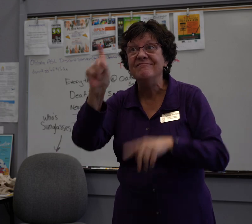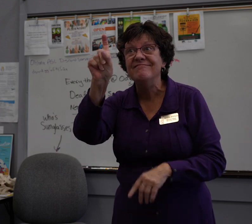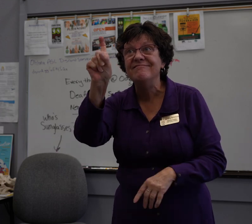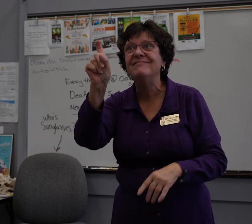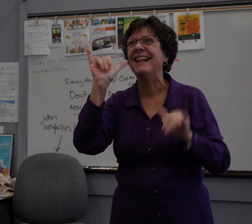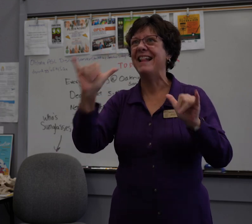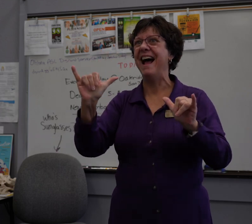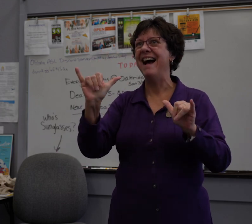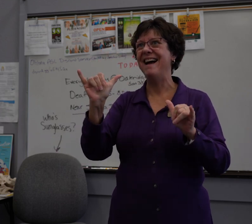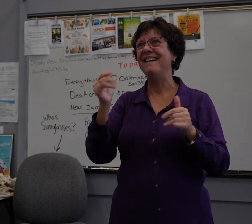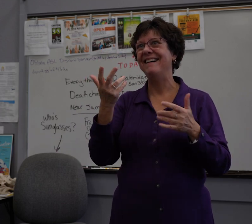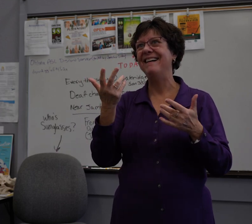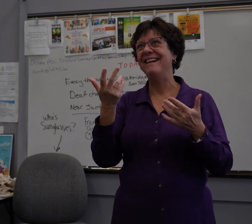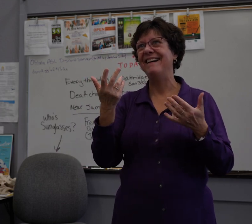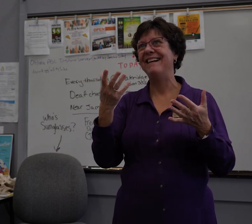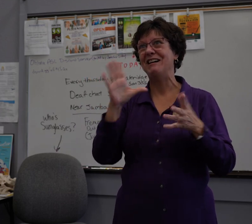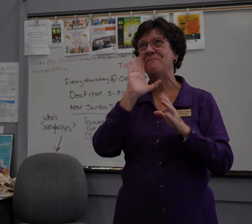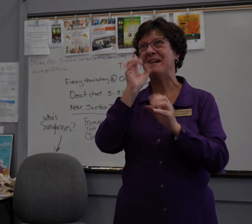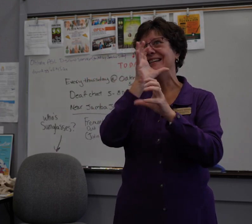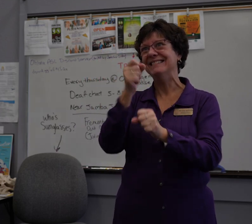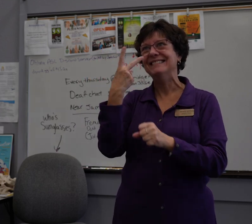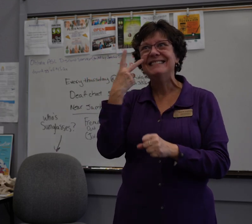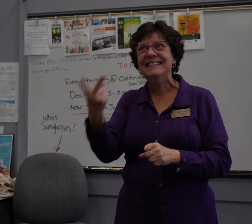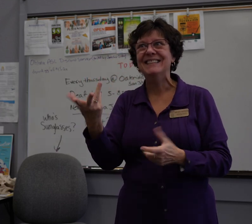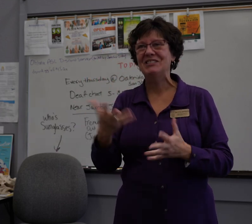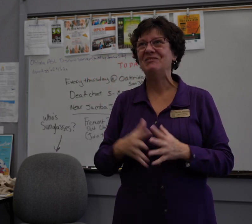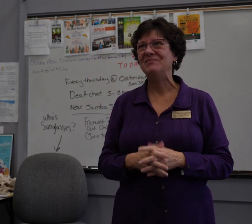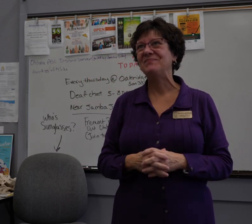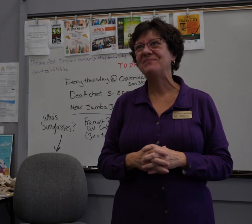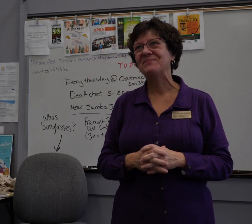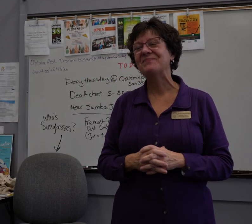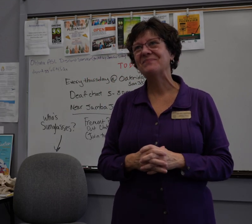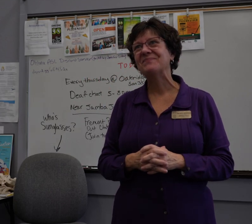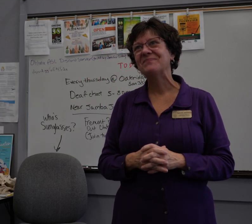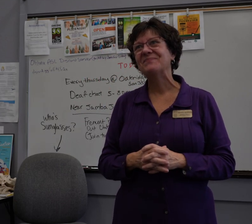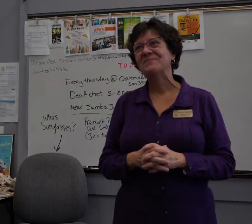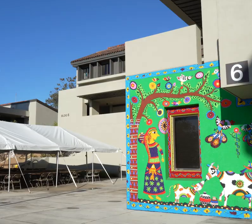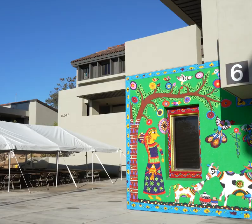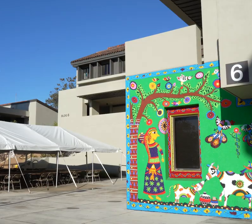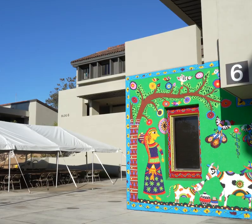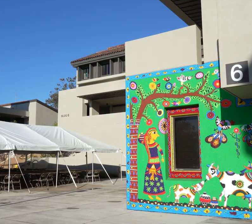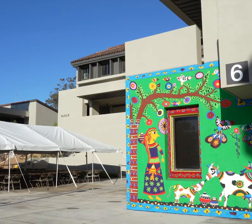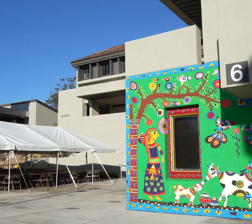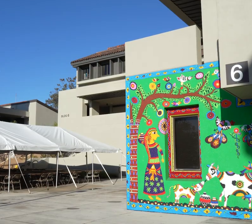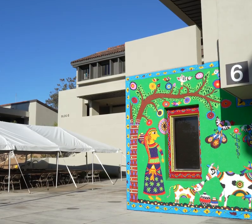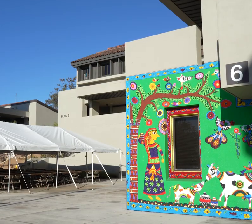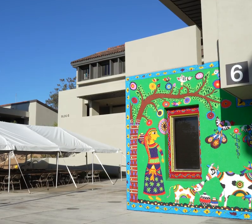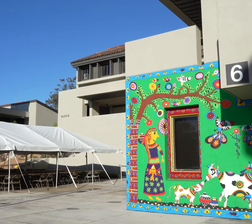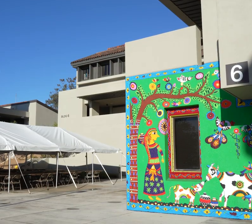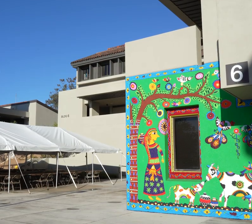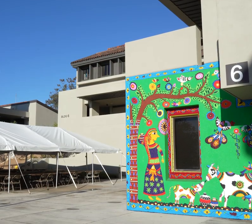Some of them may not be in use anymore. And so, it will be fascinating to see what artifacts are pulled out of the time capsule.